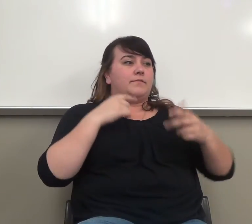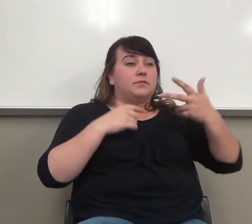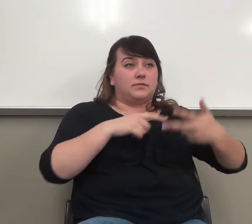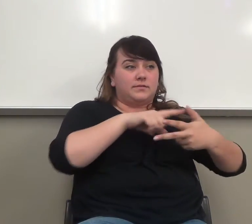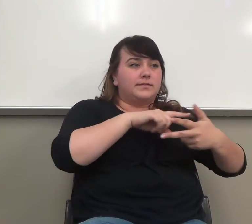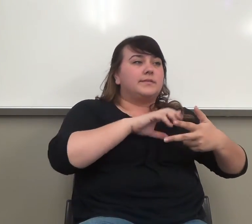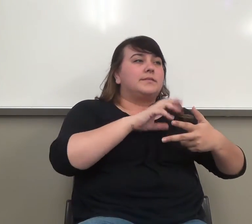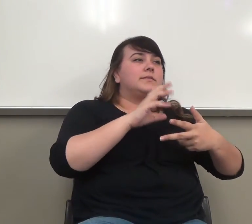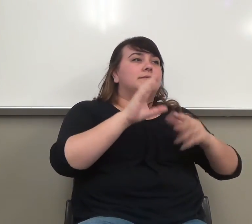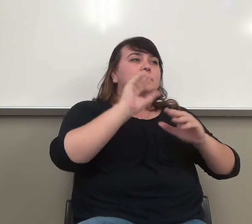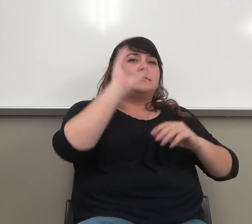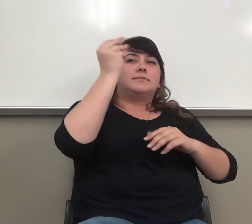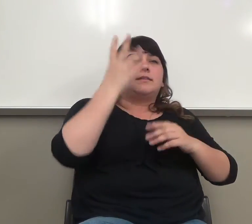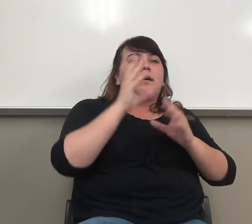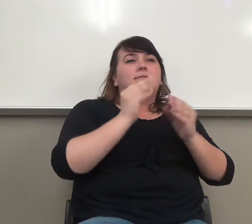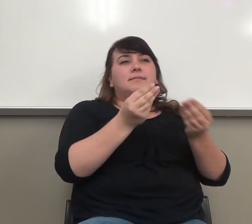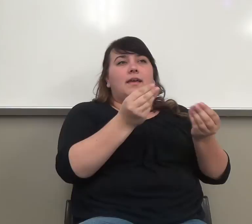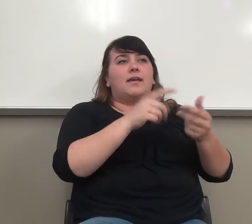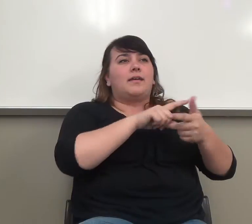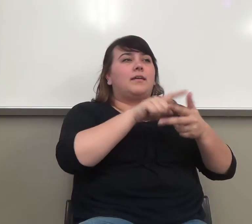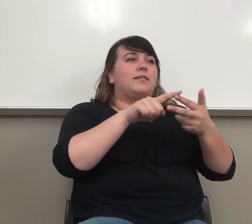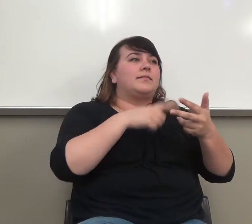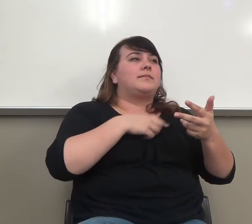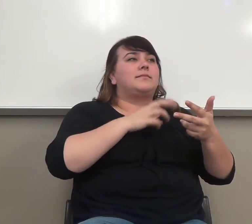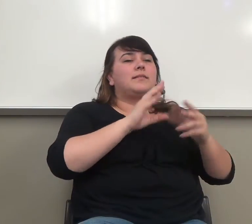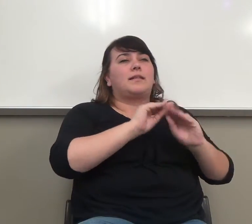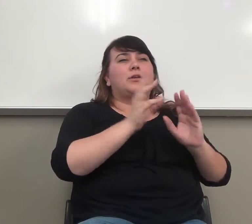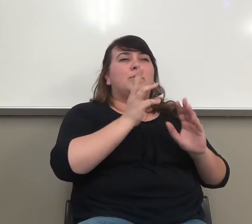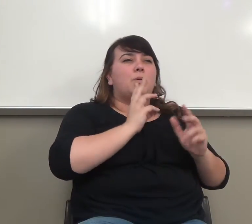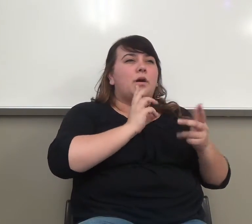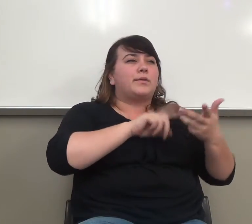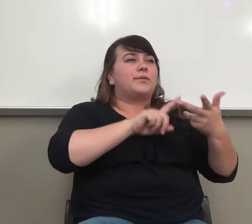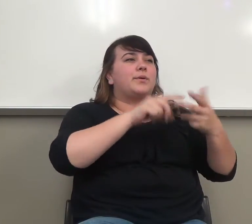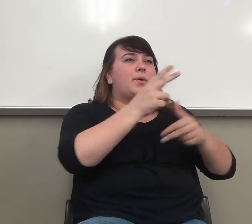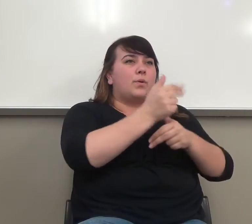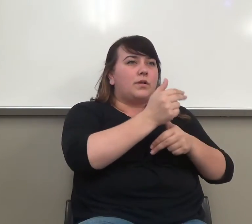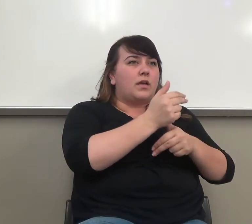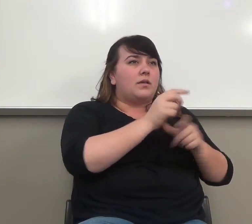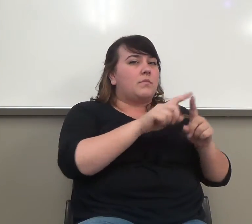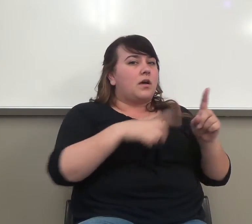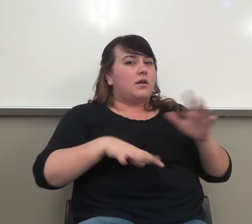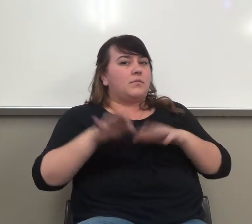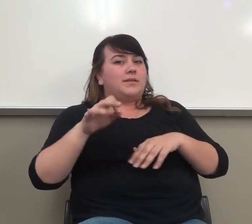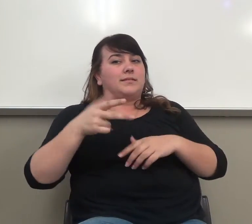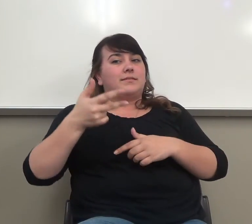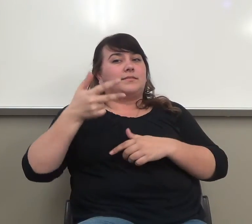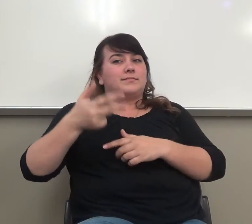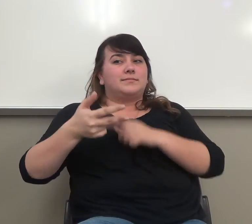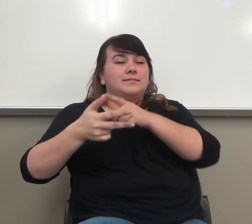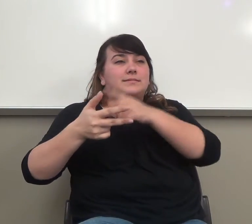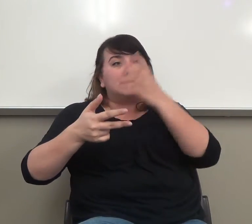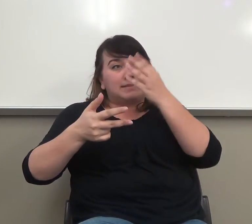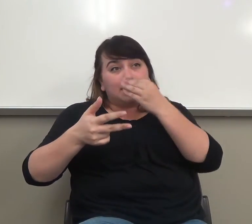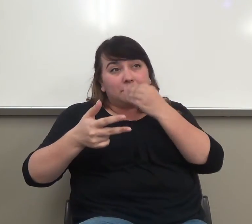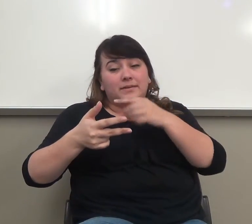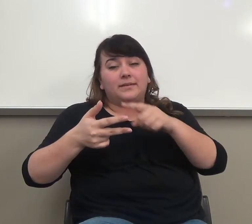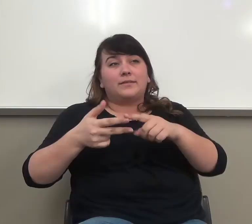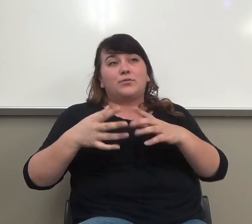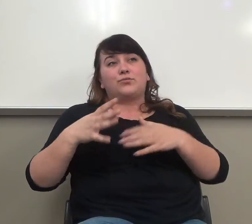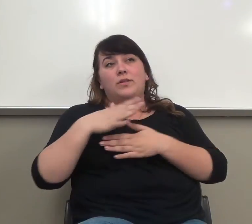is if you write about sleeping, relaxing, and pools. All right. If she had circled those three things, that's going be a whole